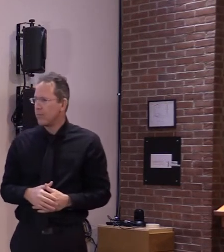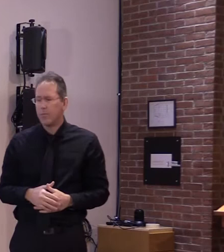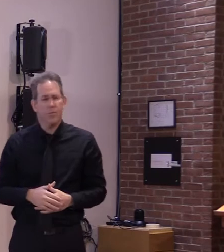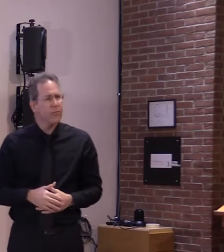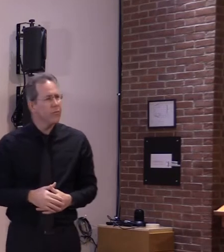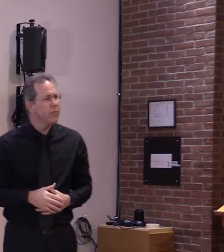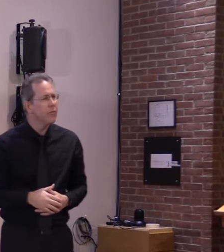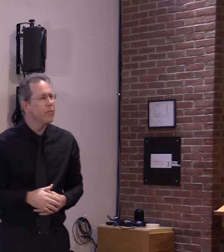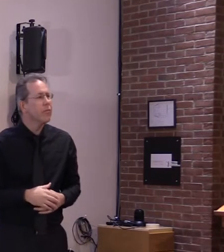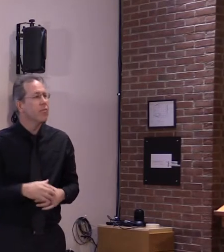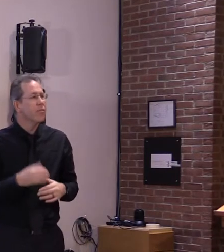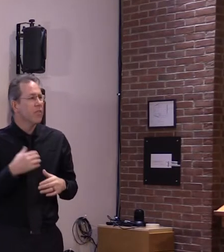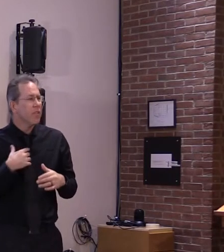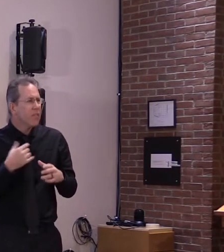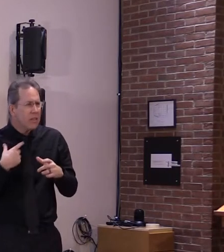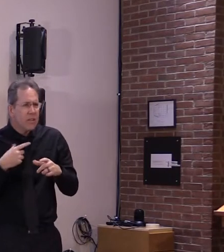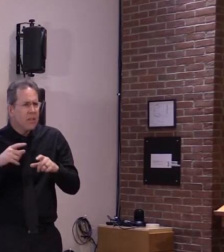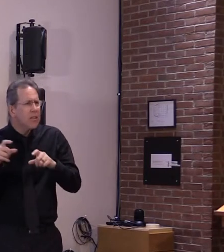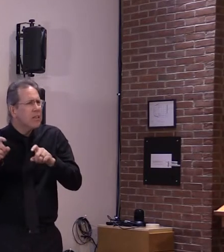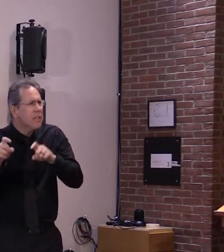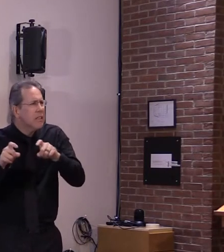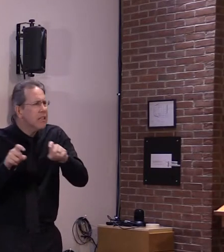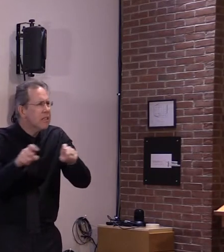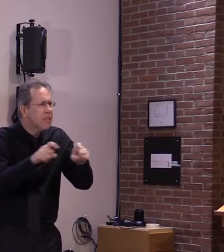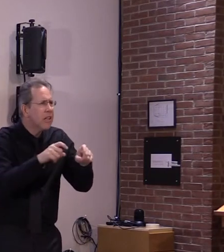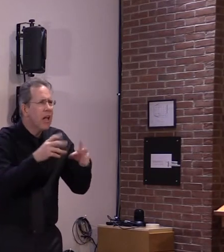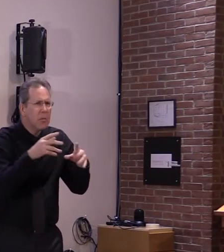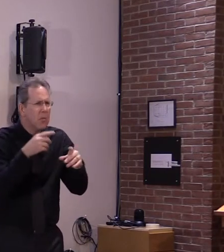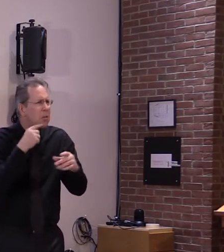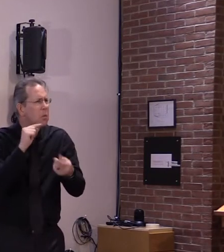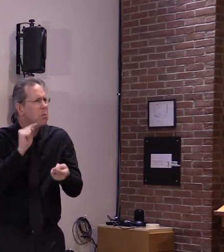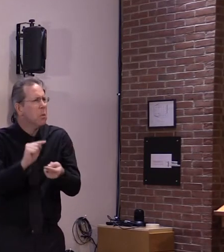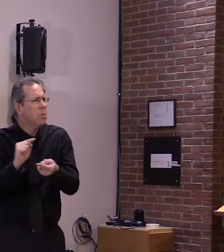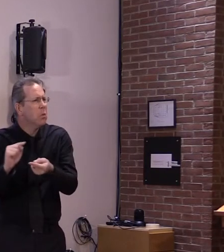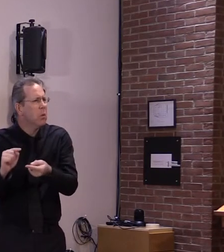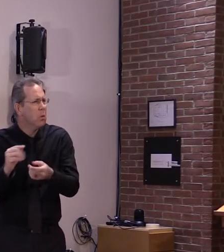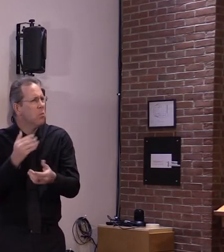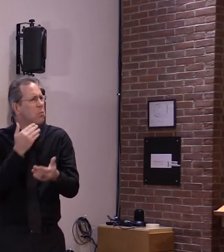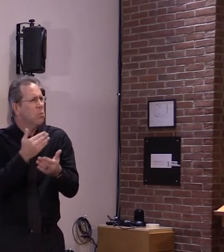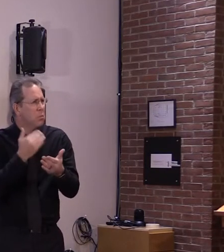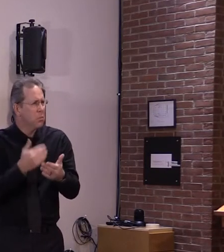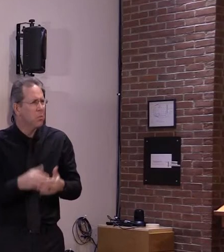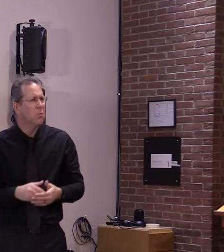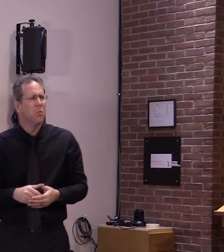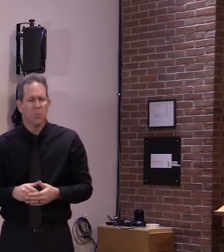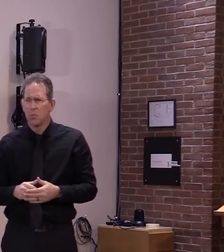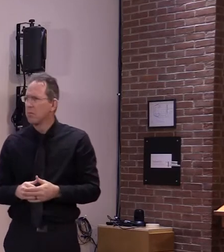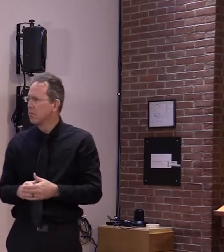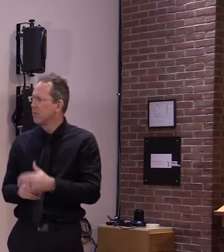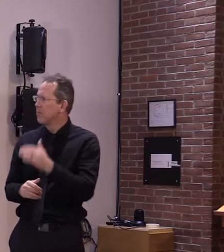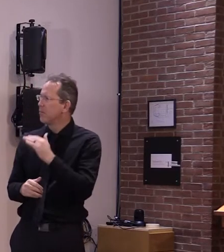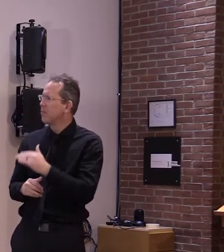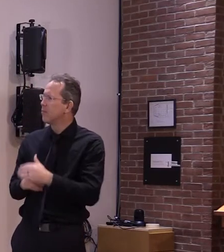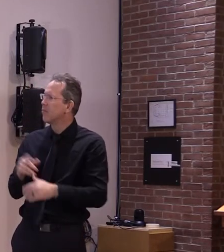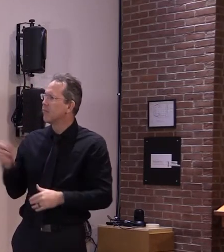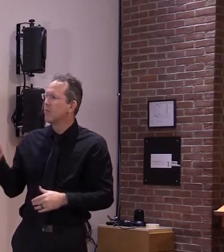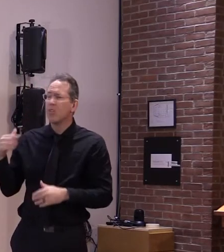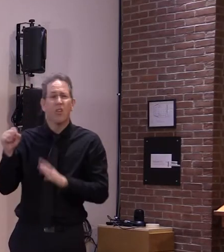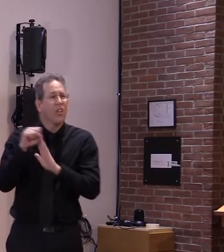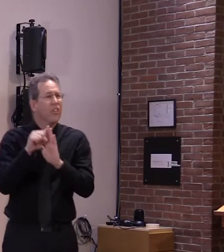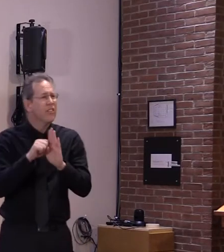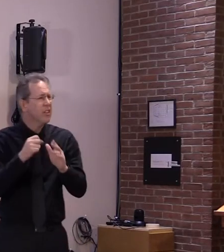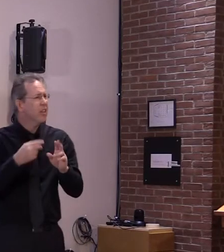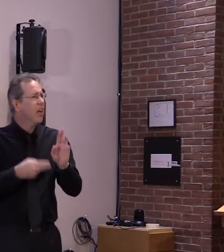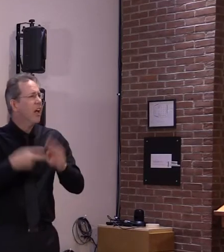not all states in the country were so lucky with some seeing significant increases during the same period of